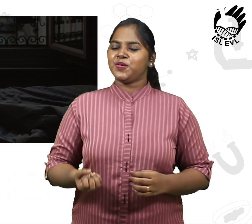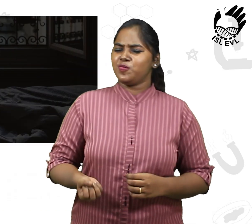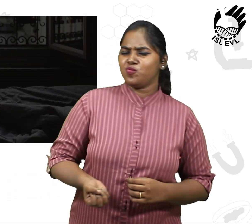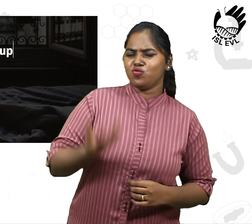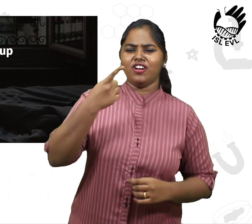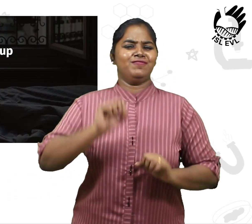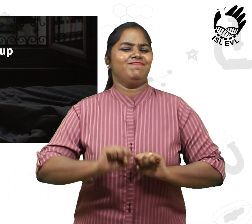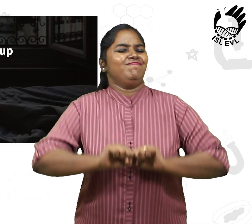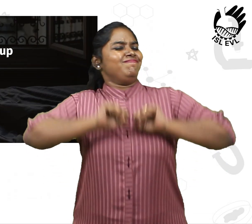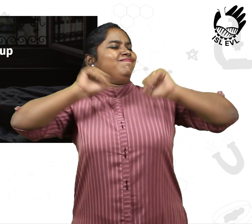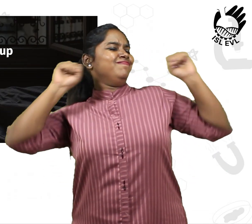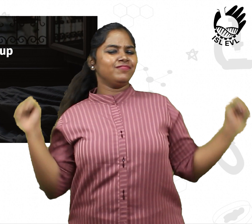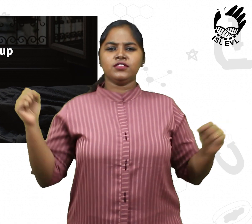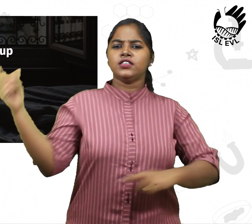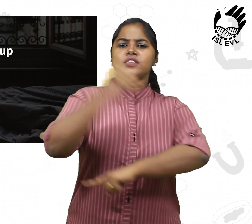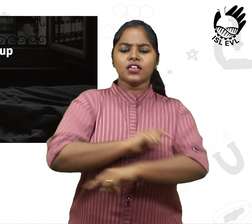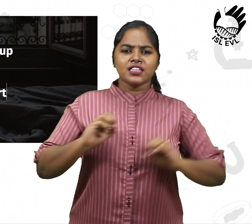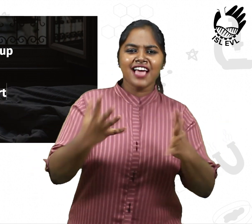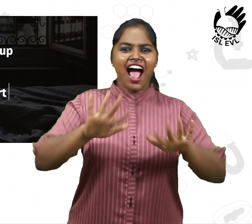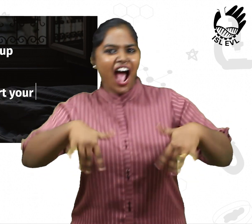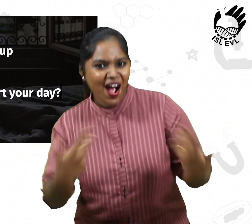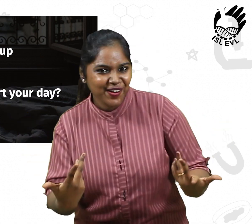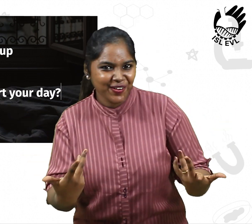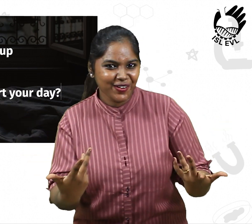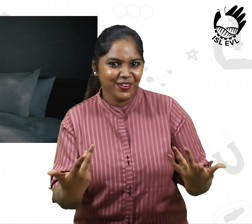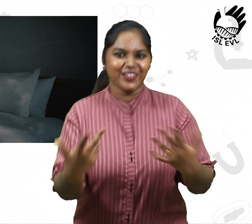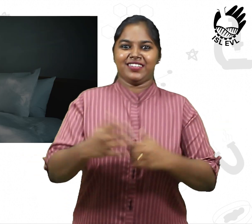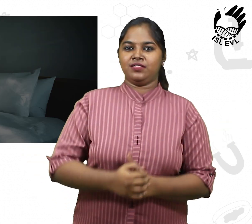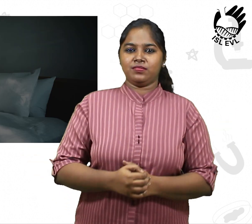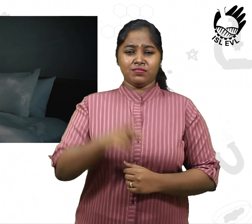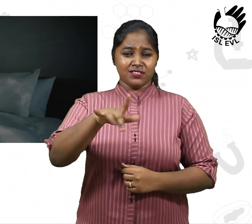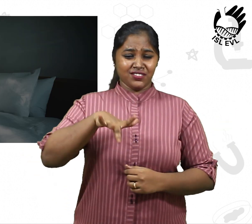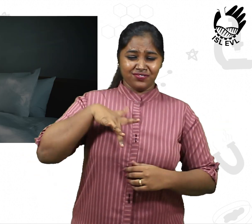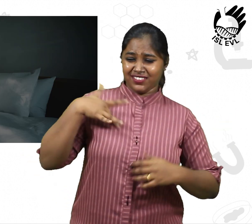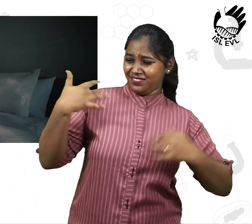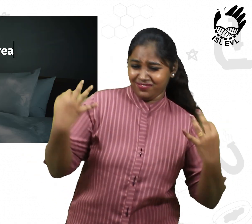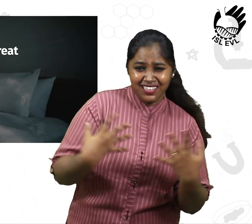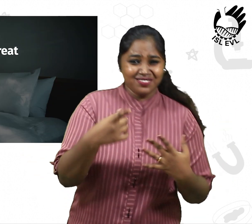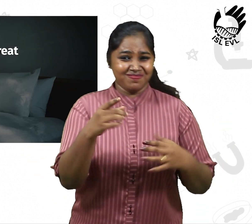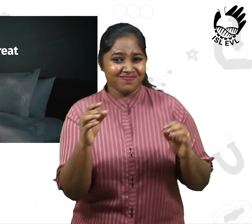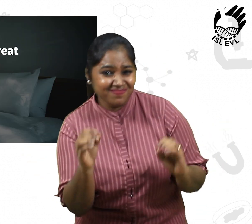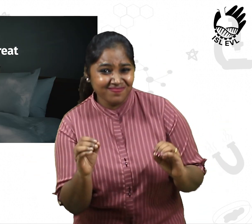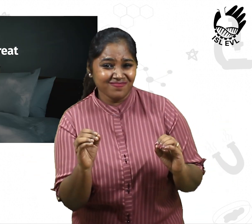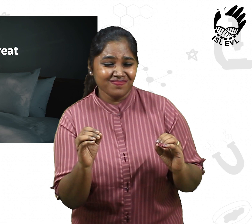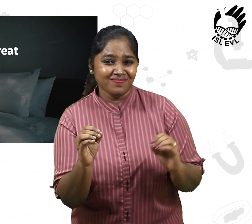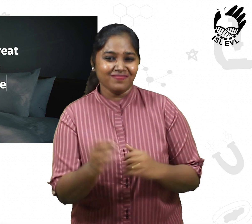When you woke up this morning, how did you start your day? Don't you feel great to begin the day with a clean